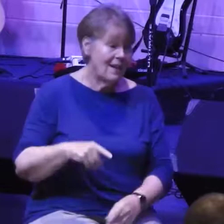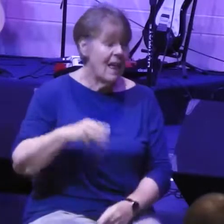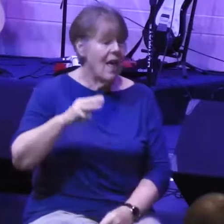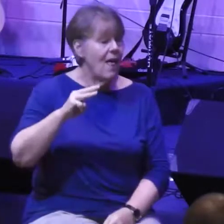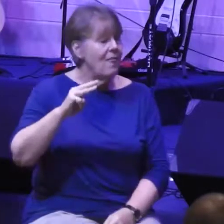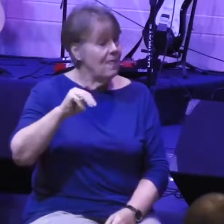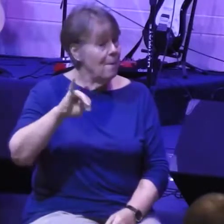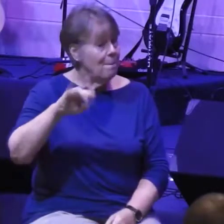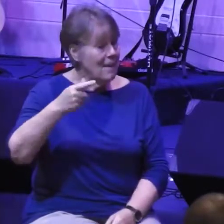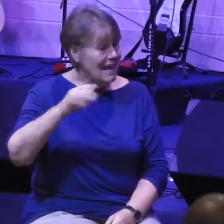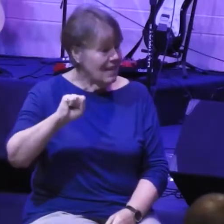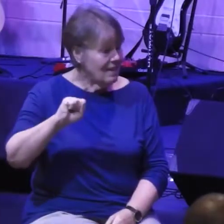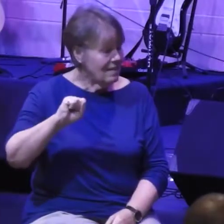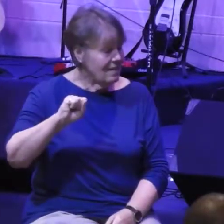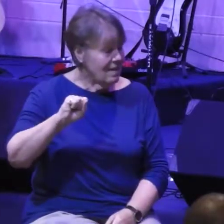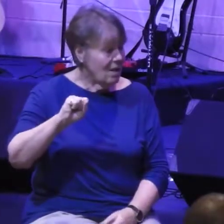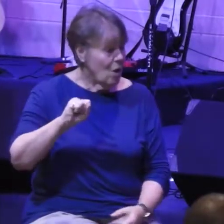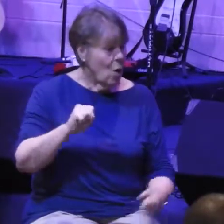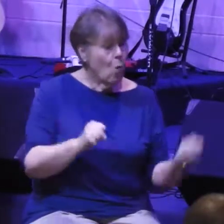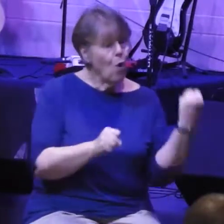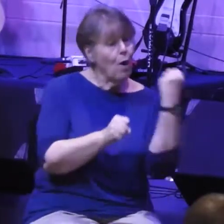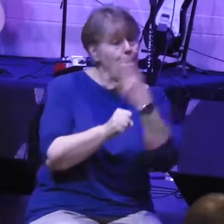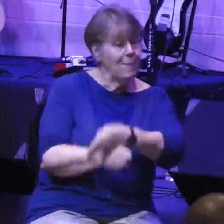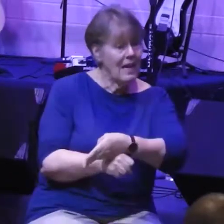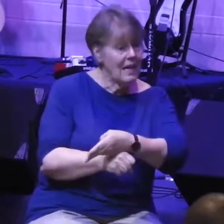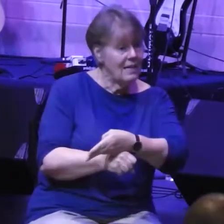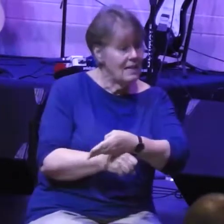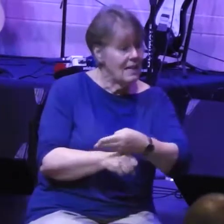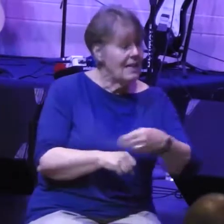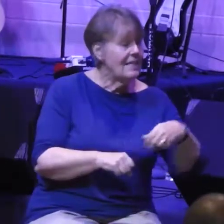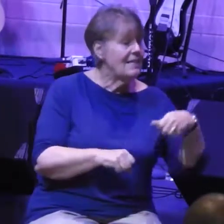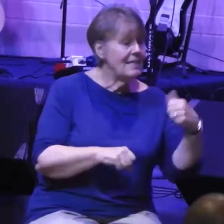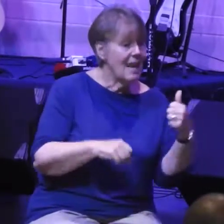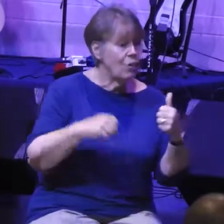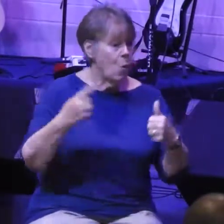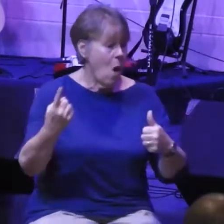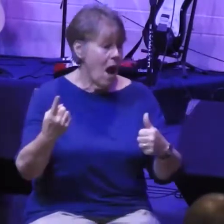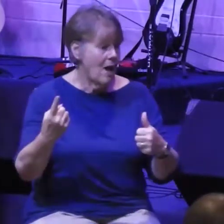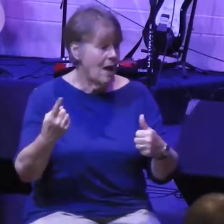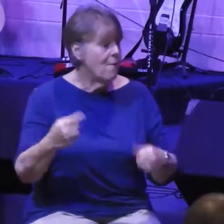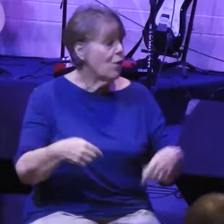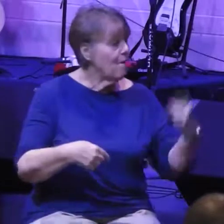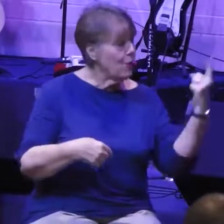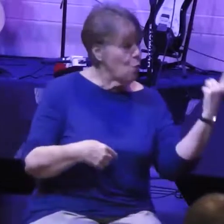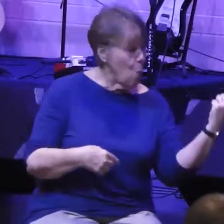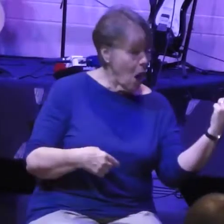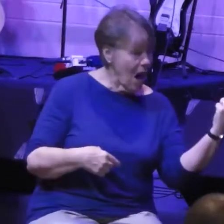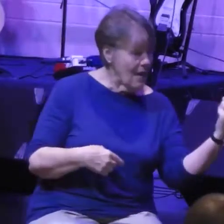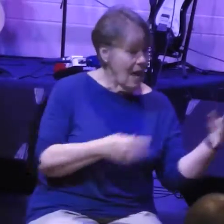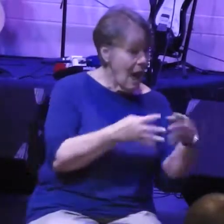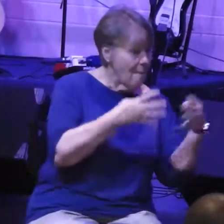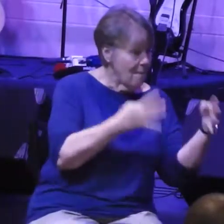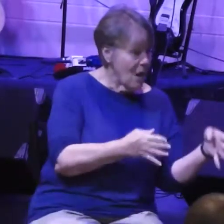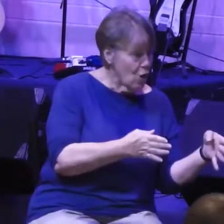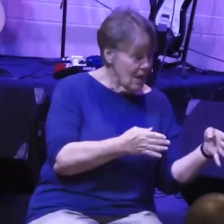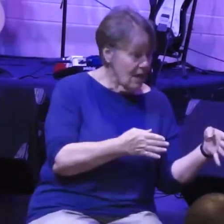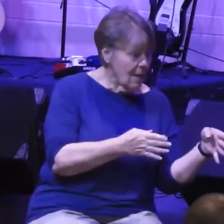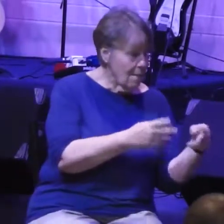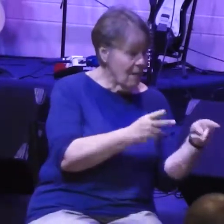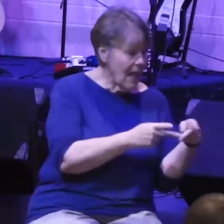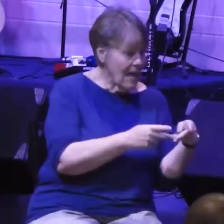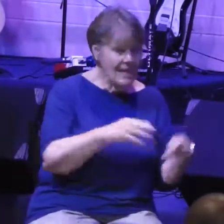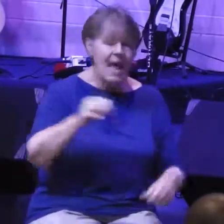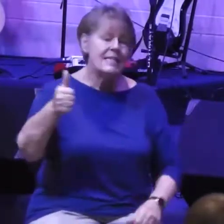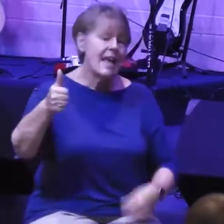a 10-to-1 ratio. For every one American plane that was shot down, for every one of the slower, less